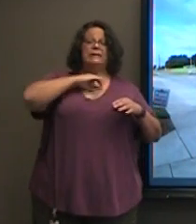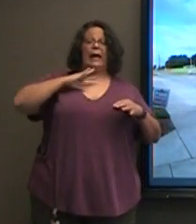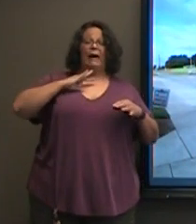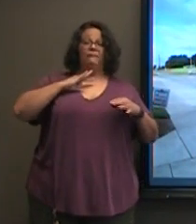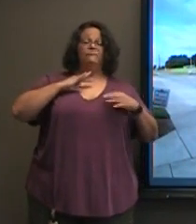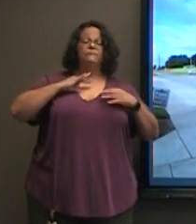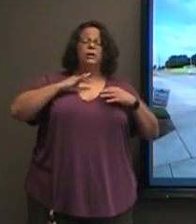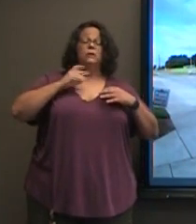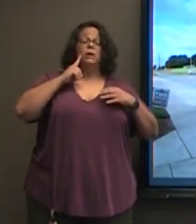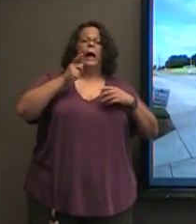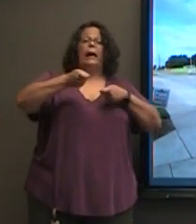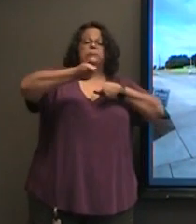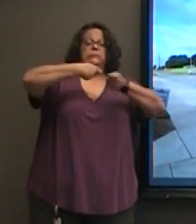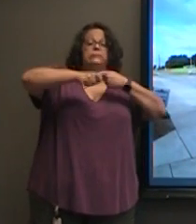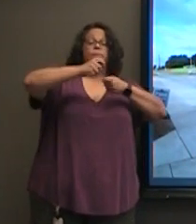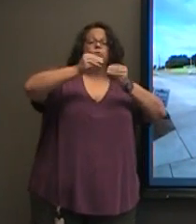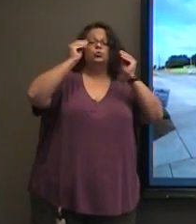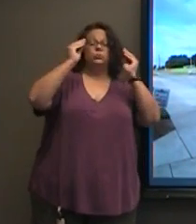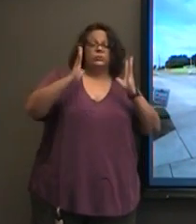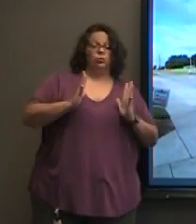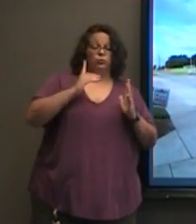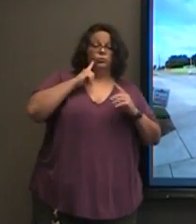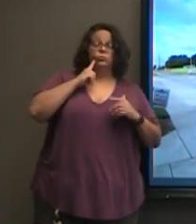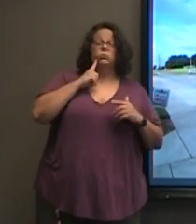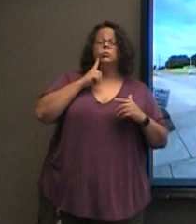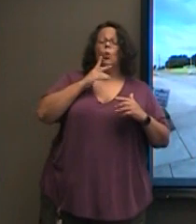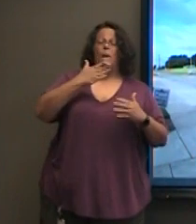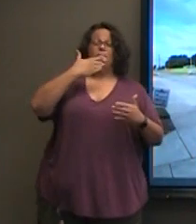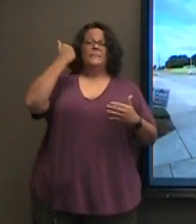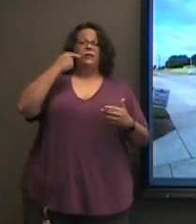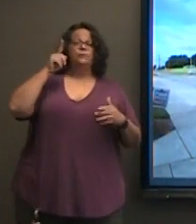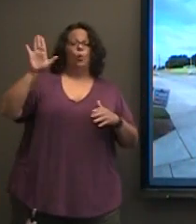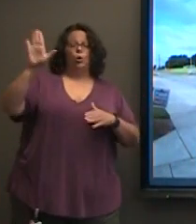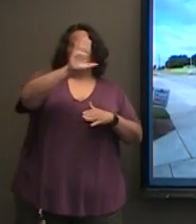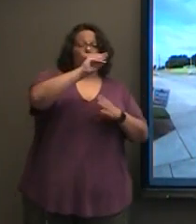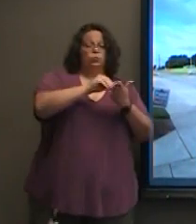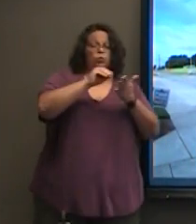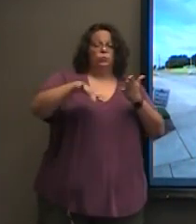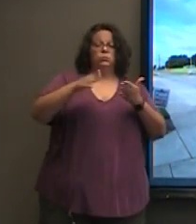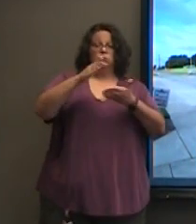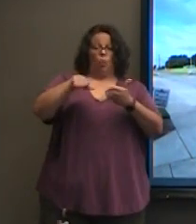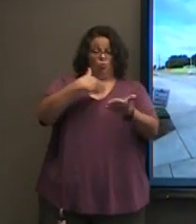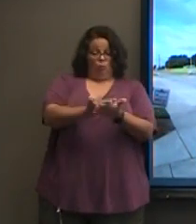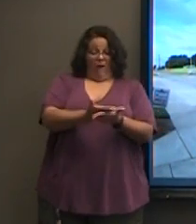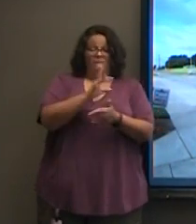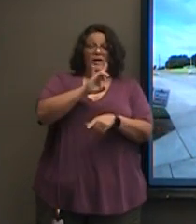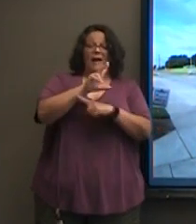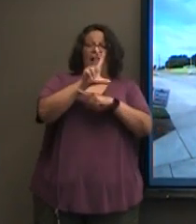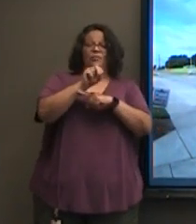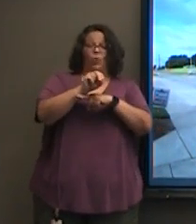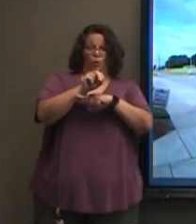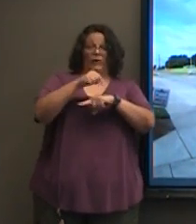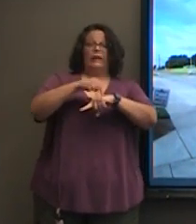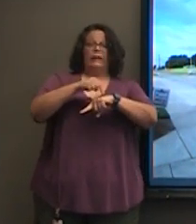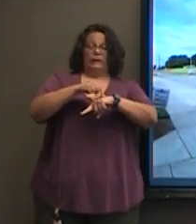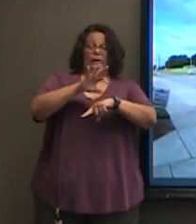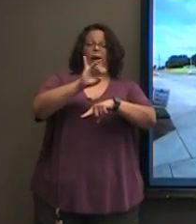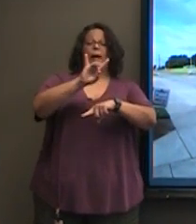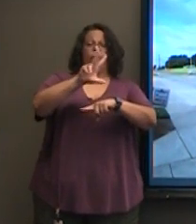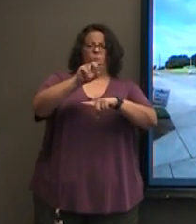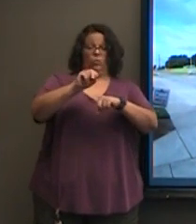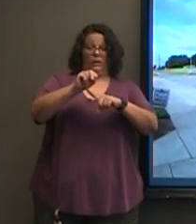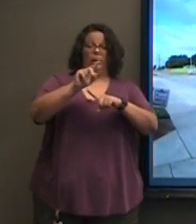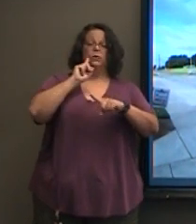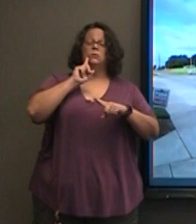at least 8 30 so that your students can come right into the building and they're going to be going right to their first class. We're no longer going to be holding students in our